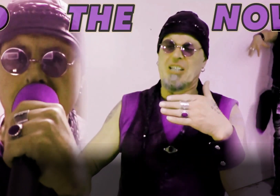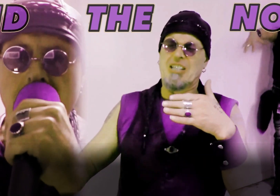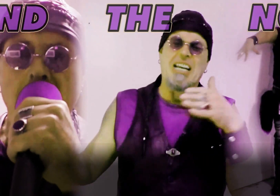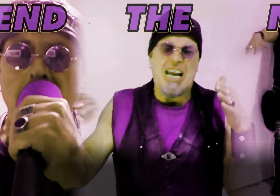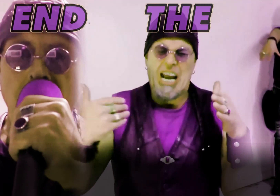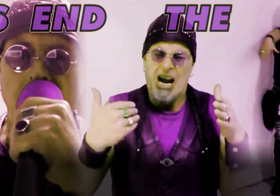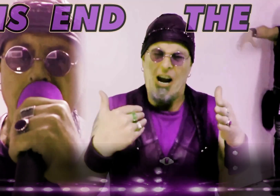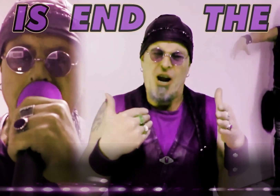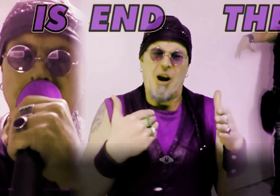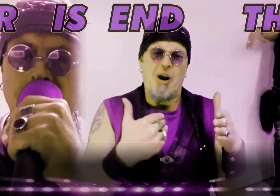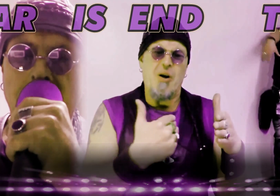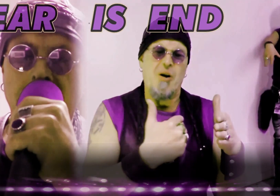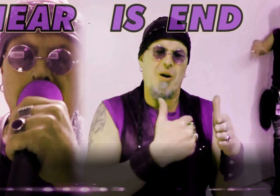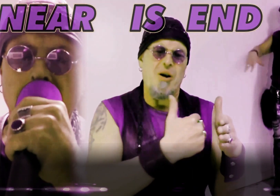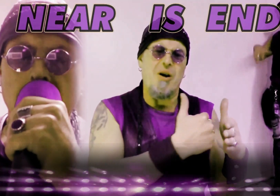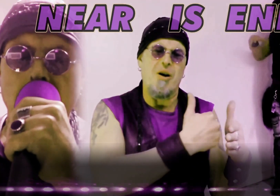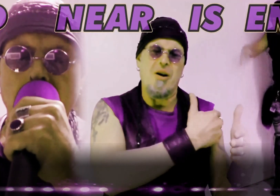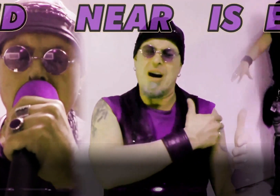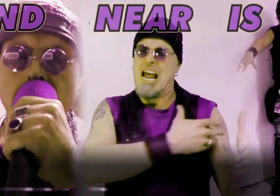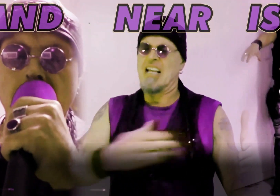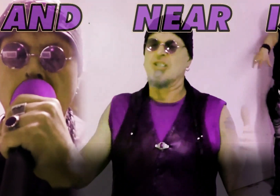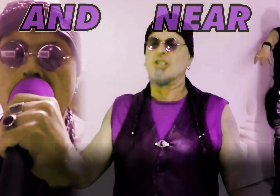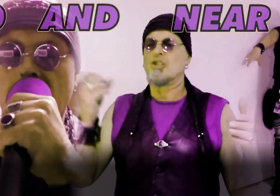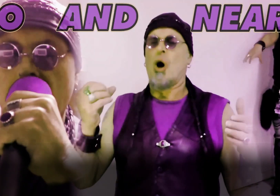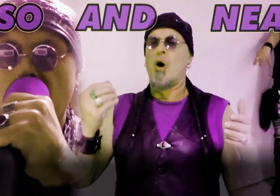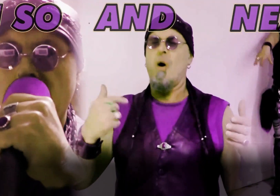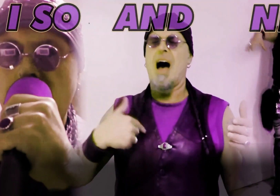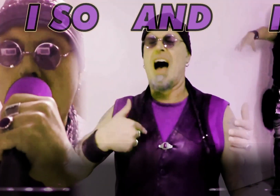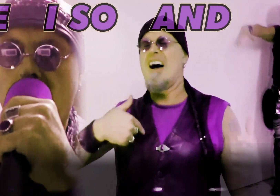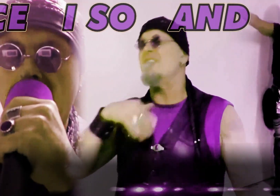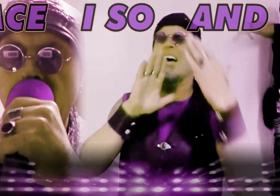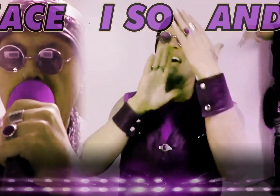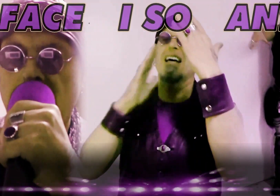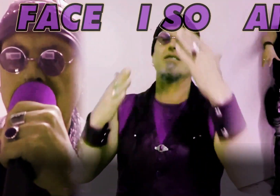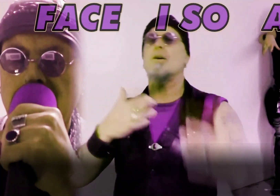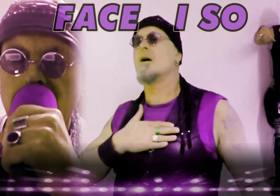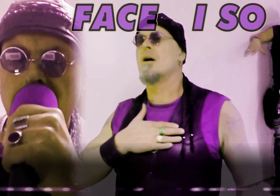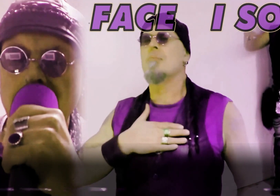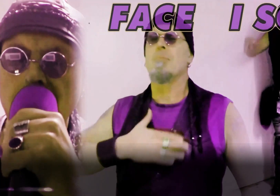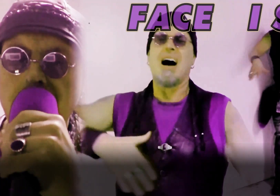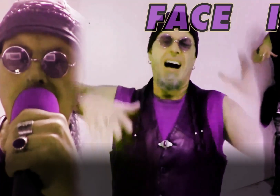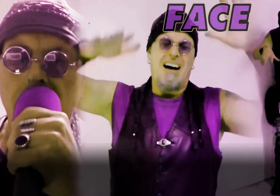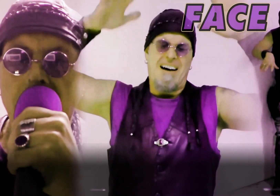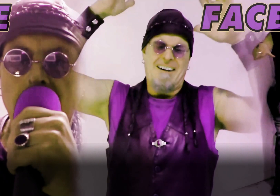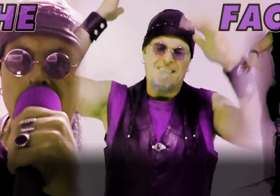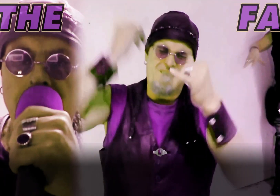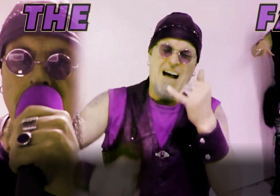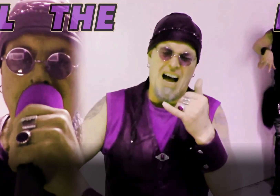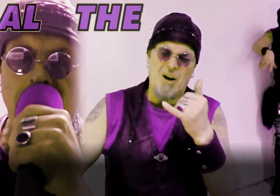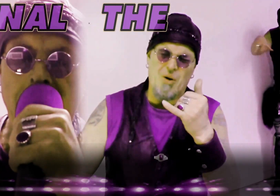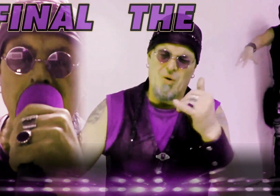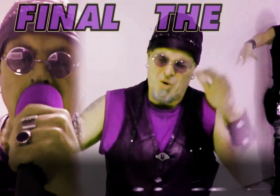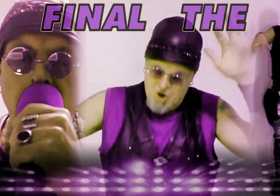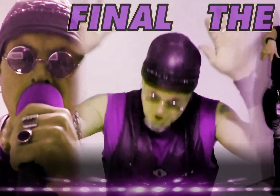the end is near And so I face the final